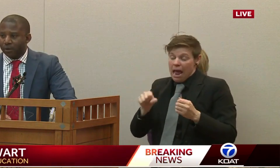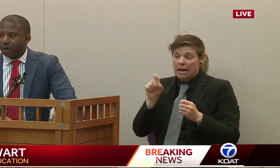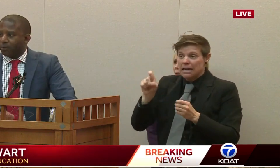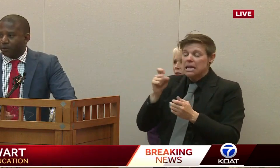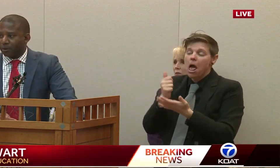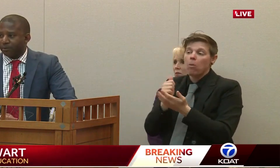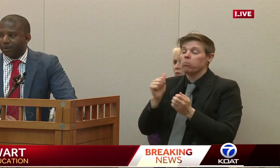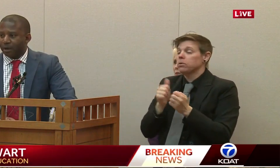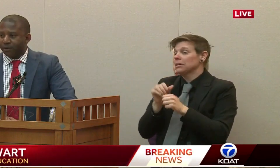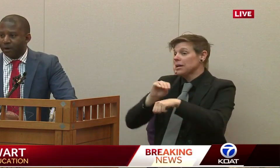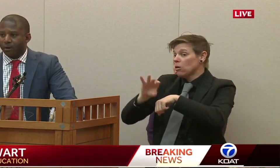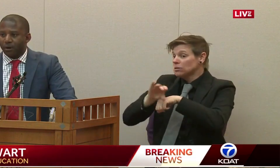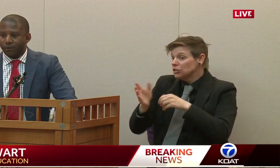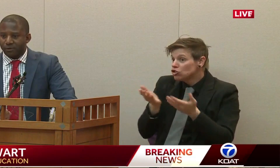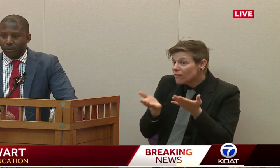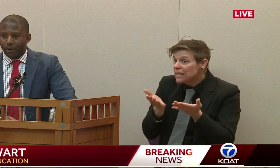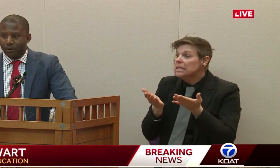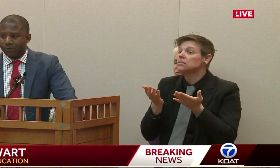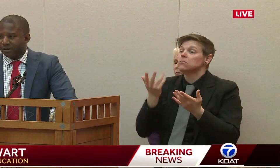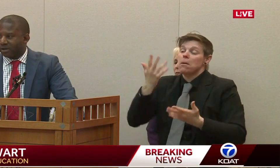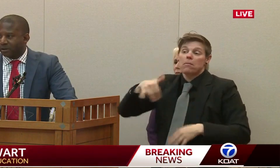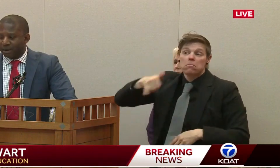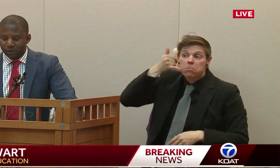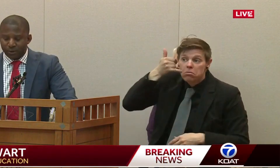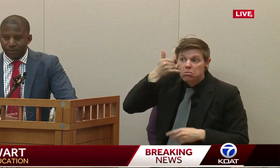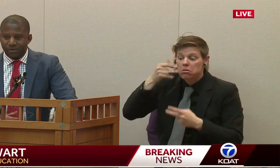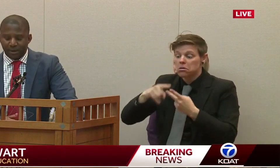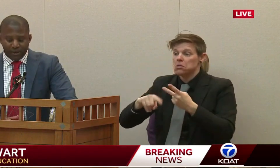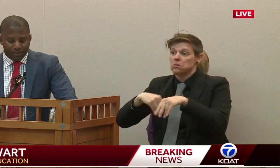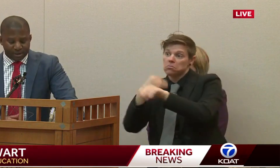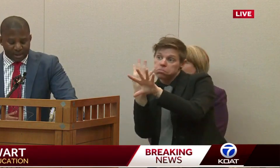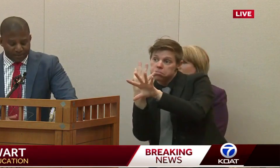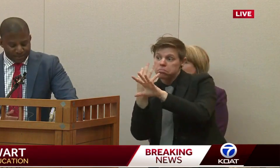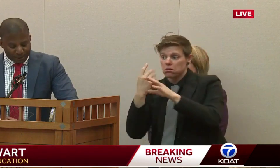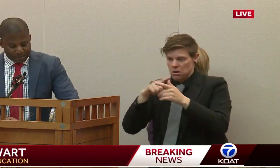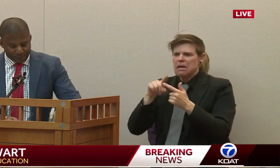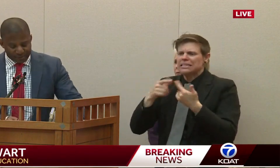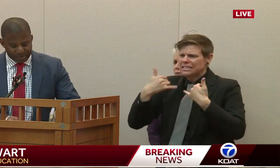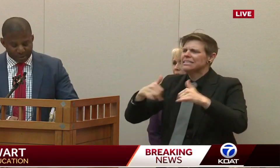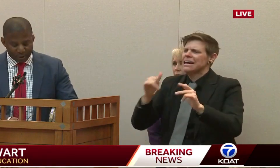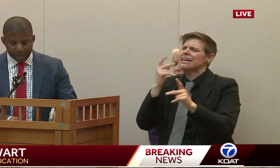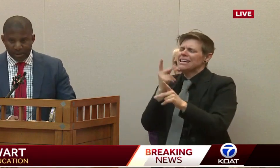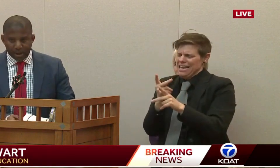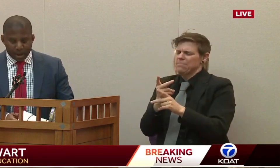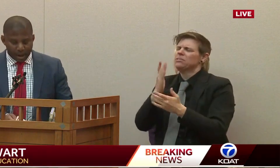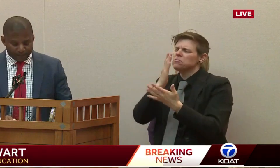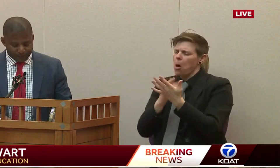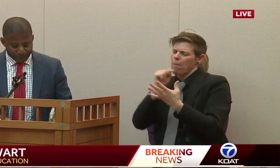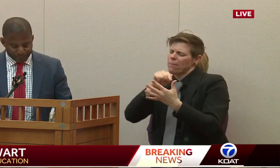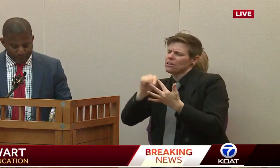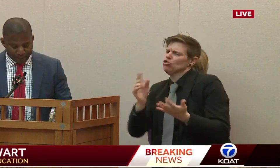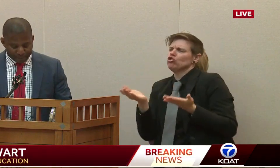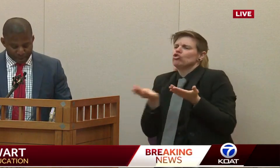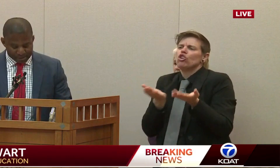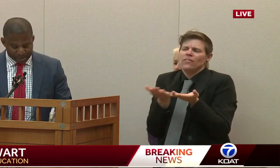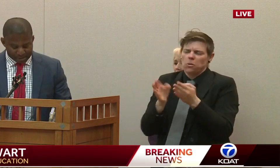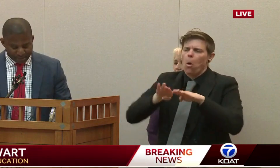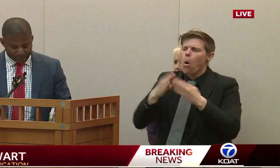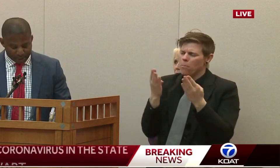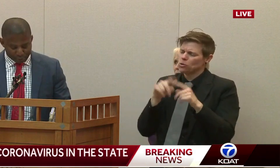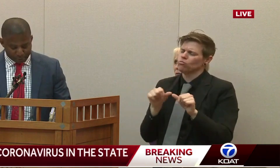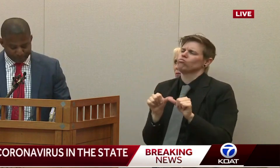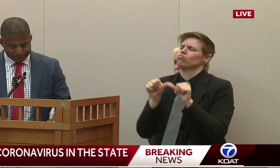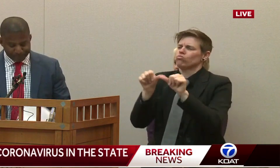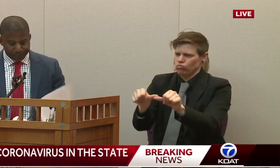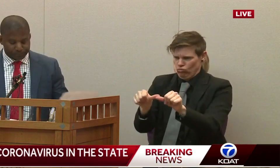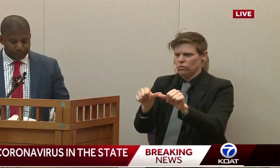over the phone. We're working with all of our school partners to make sure that we're still able to keep those services going throughout the process